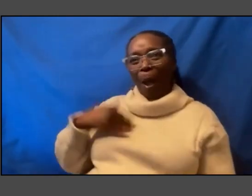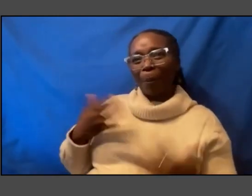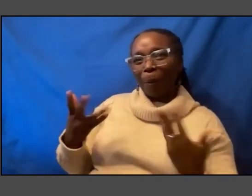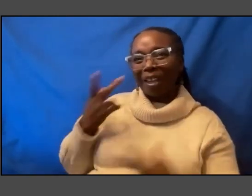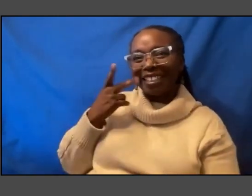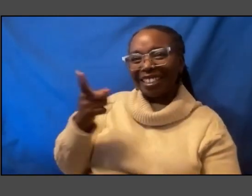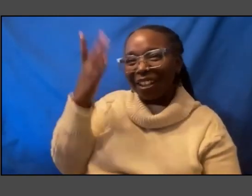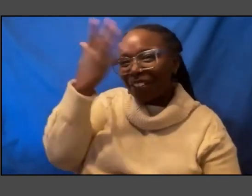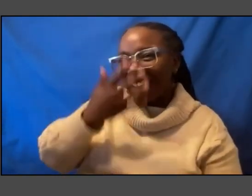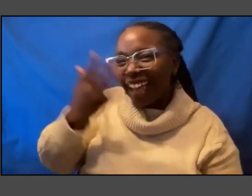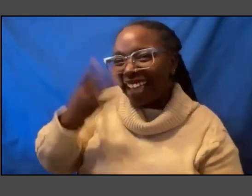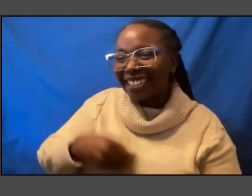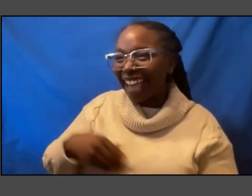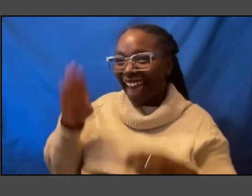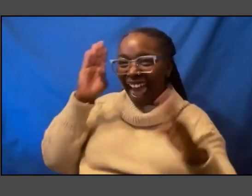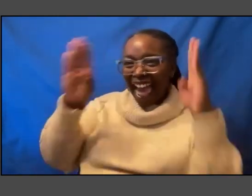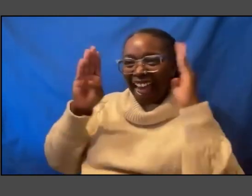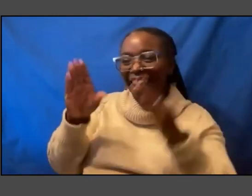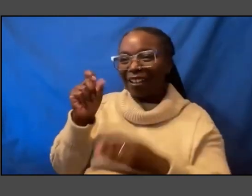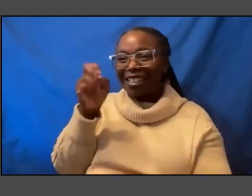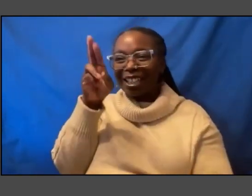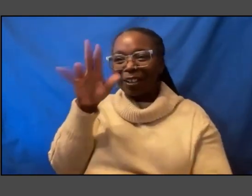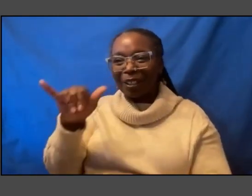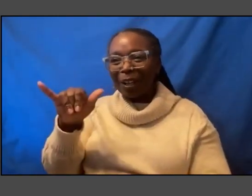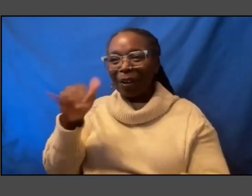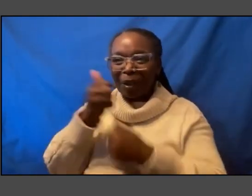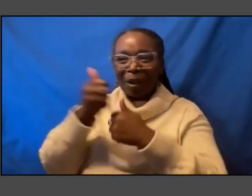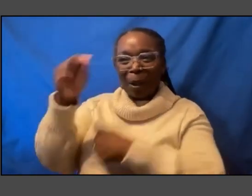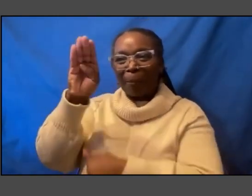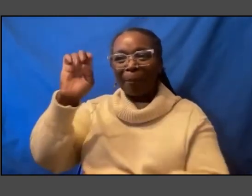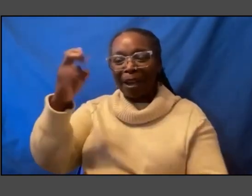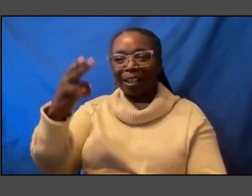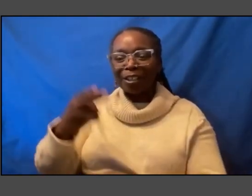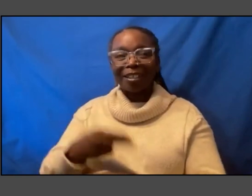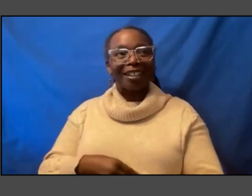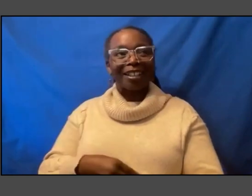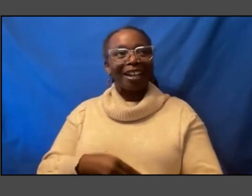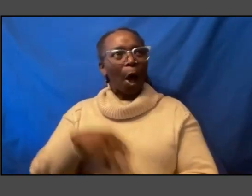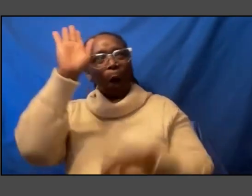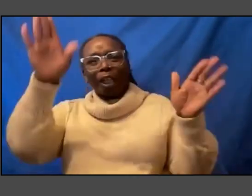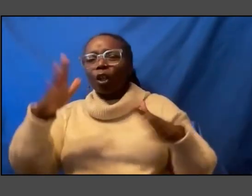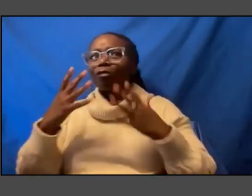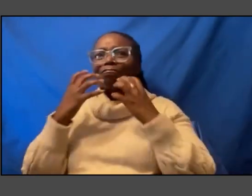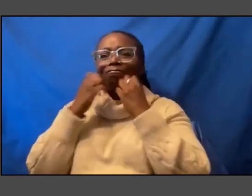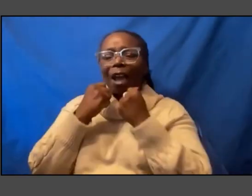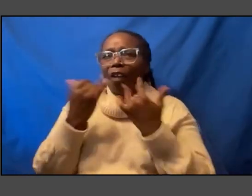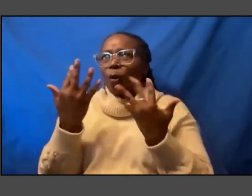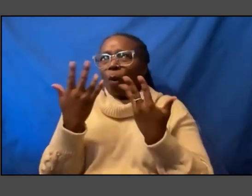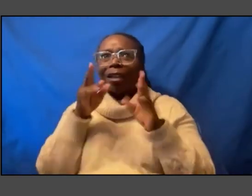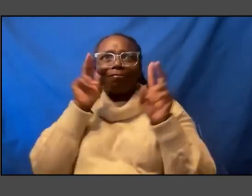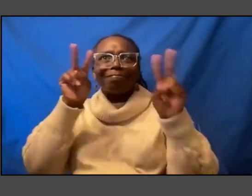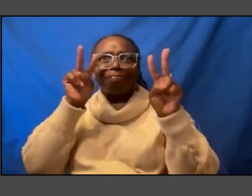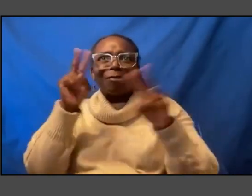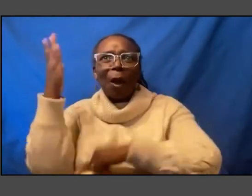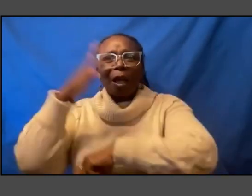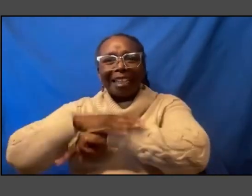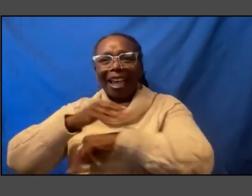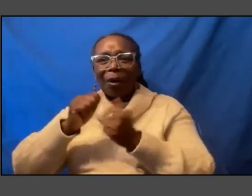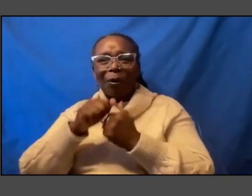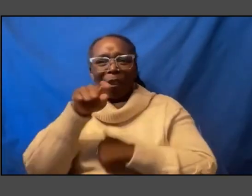Secretary Bunch well hello it's such a treat I have waited all day to be able to spend time with you I'm very pleased here